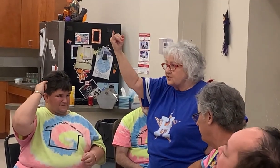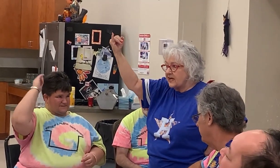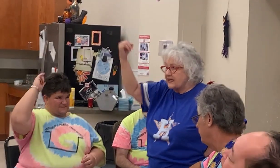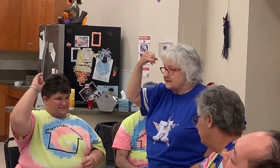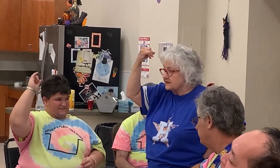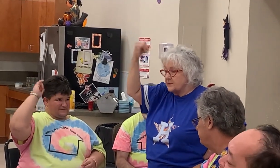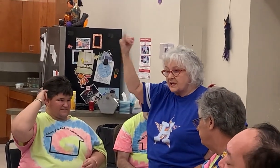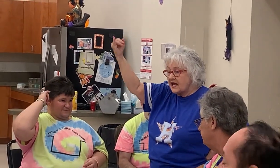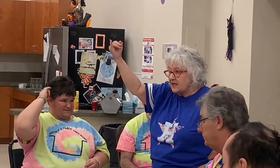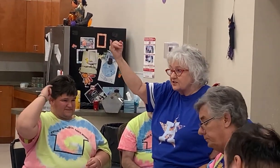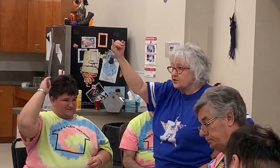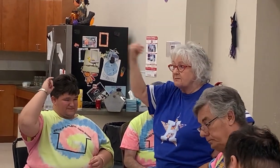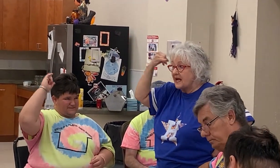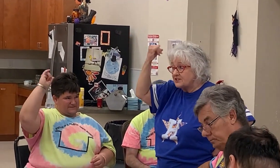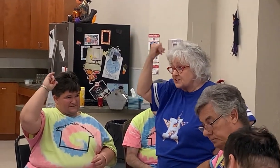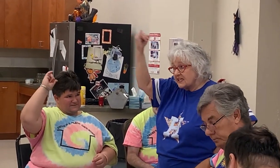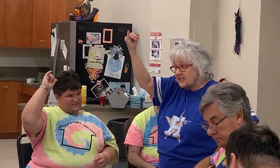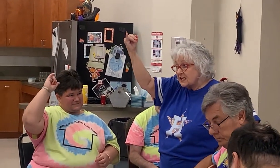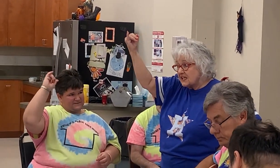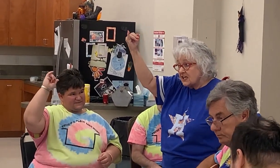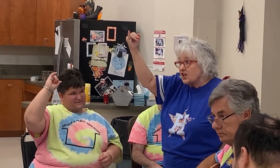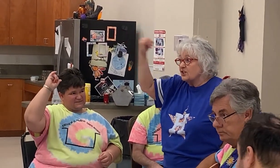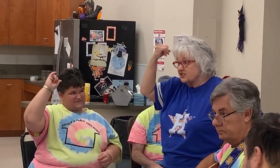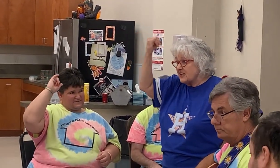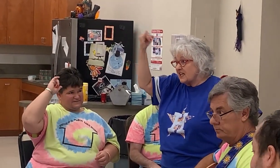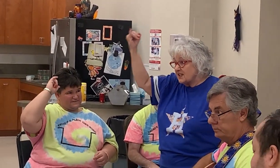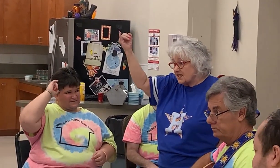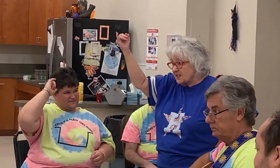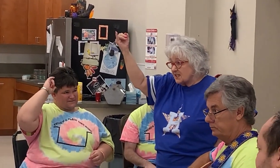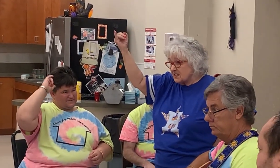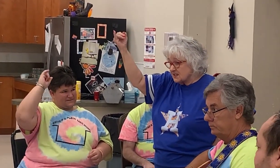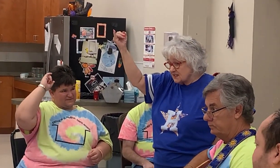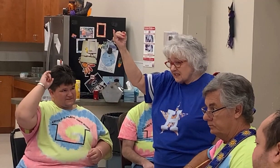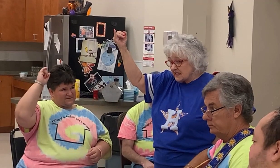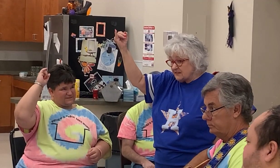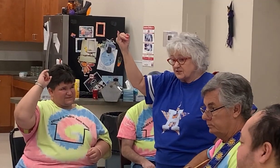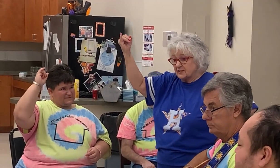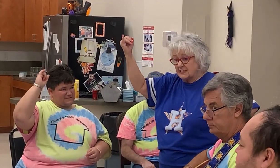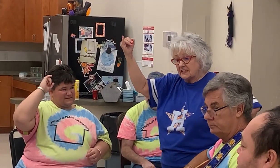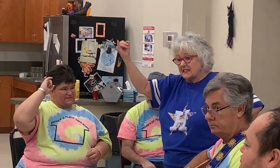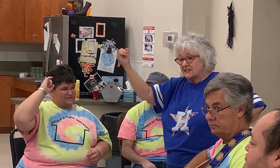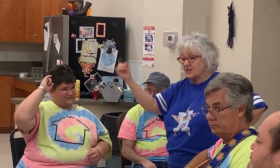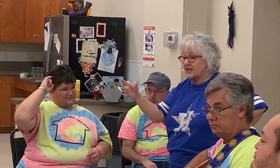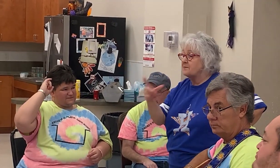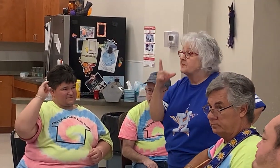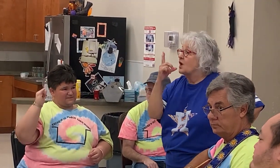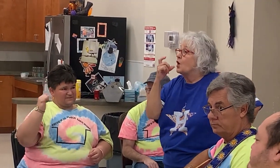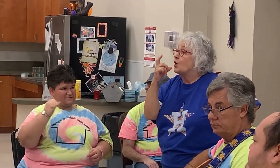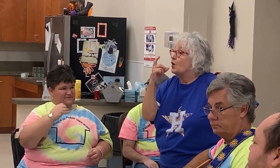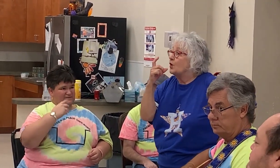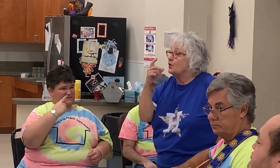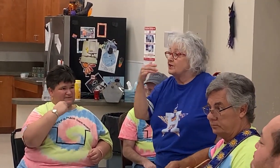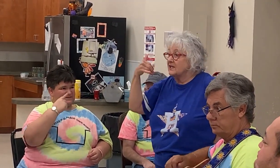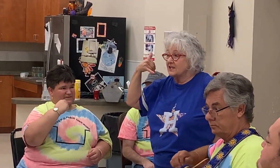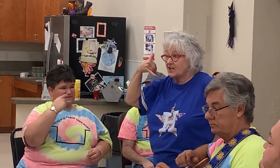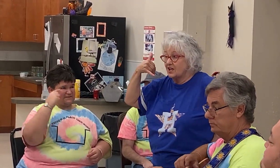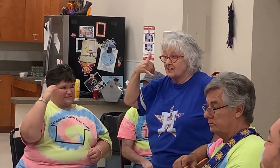in your head is coming out. You're a man to me. You're sick and thing. Yeah. You're sick and thing, We can get a job.